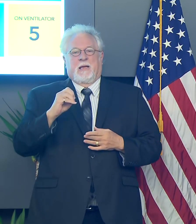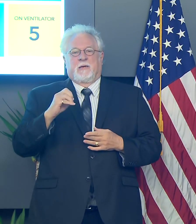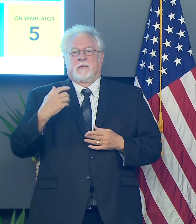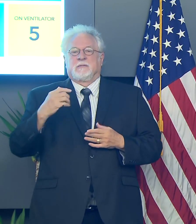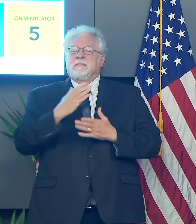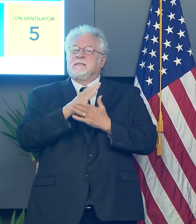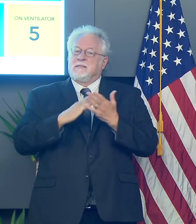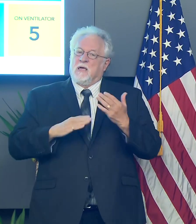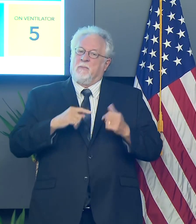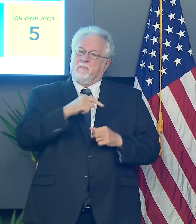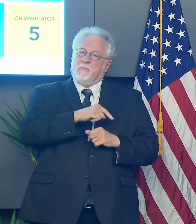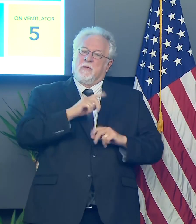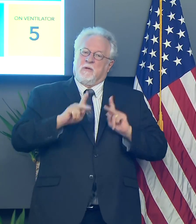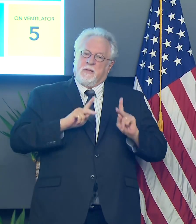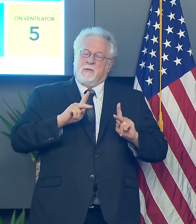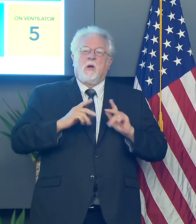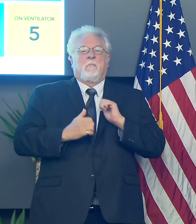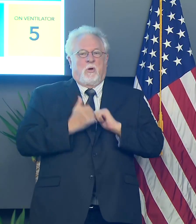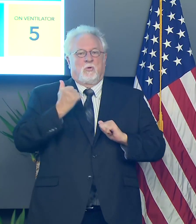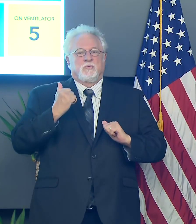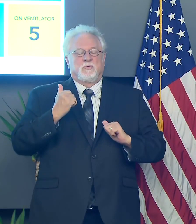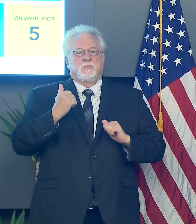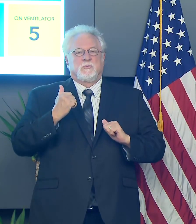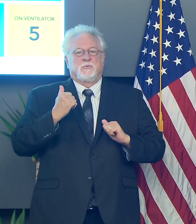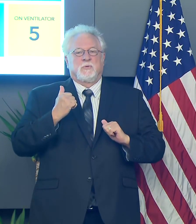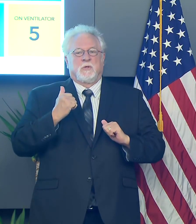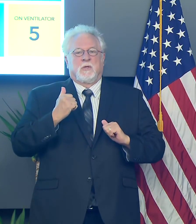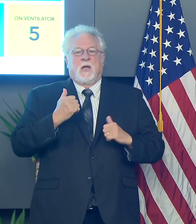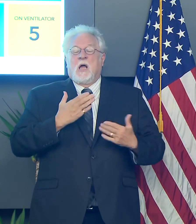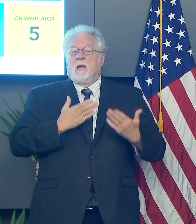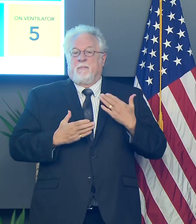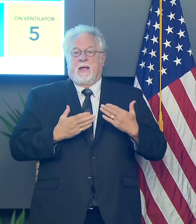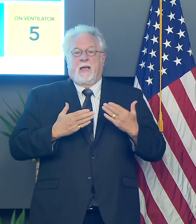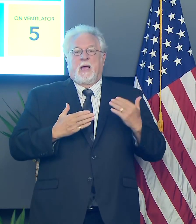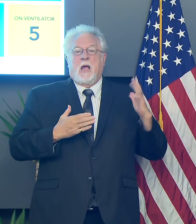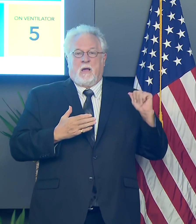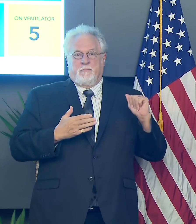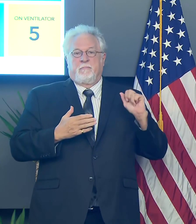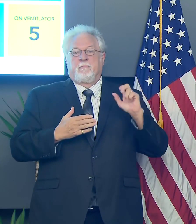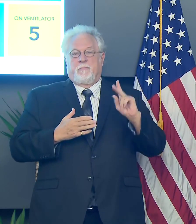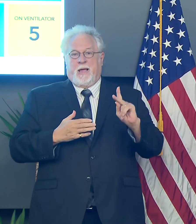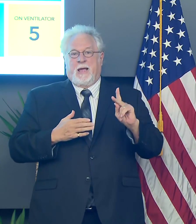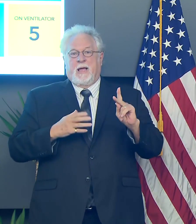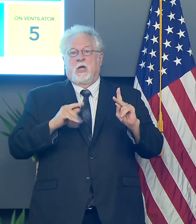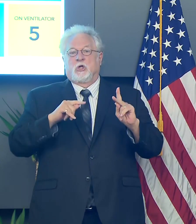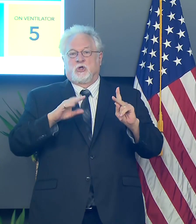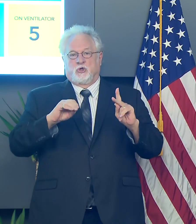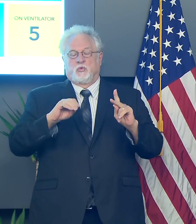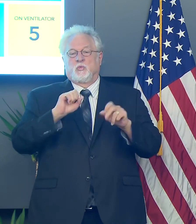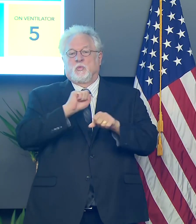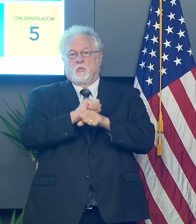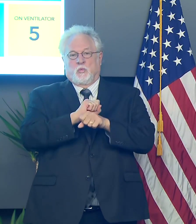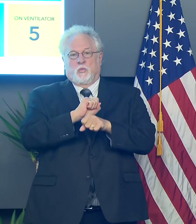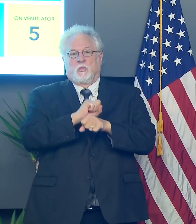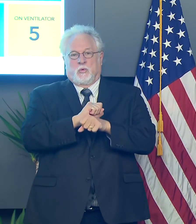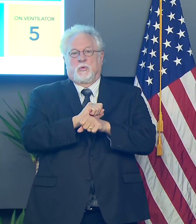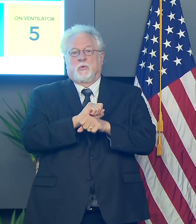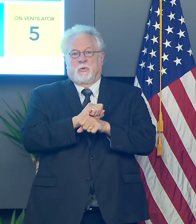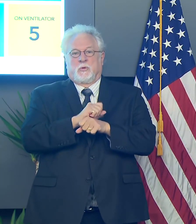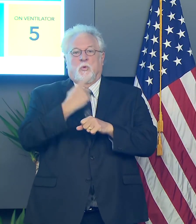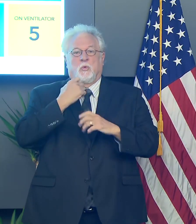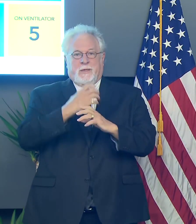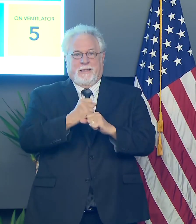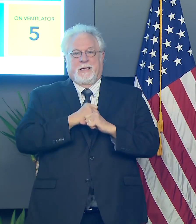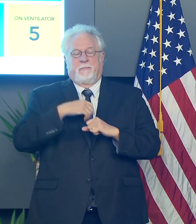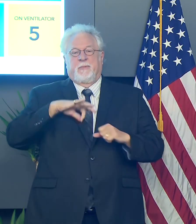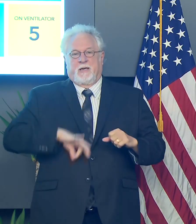we, some of those individuals and most of those individuals may actually come back, uh, onto the role of those who can receive